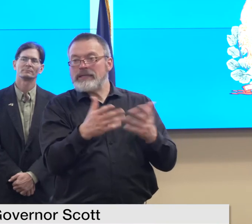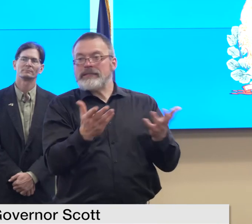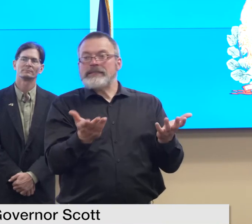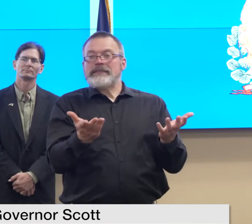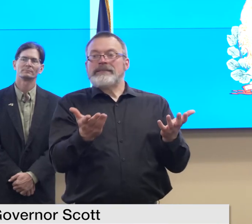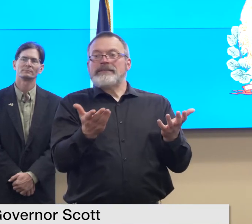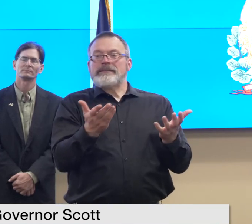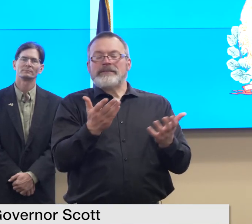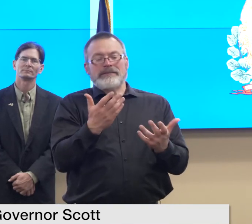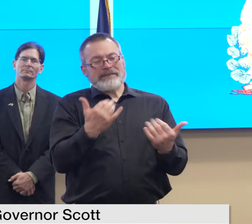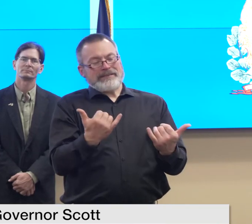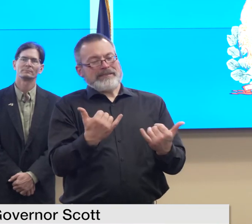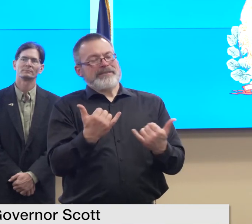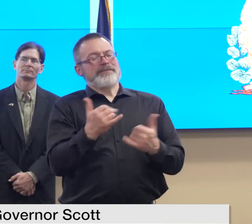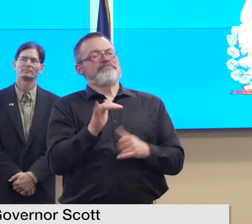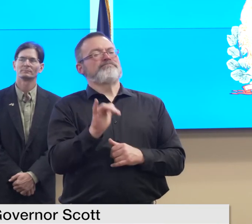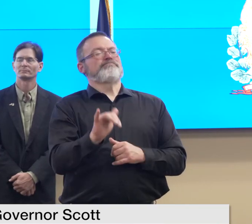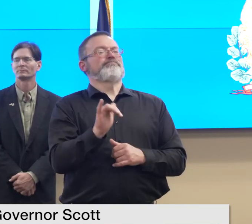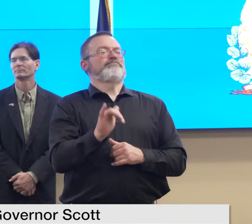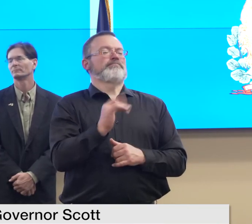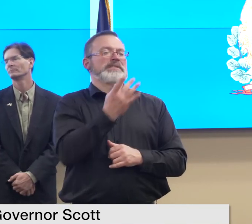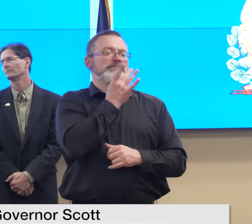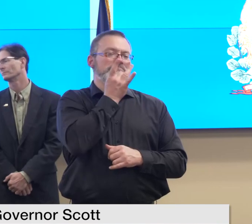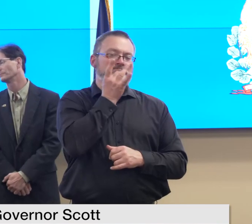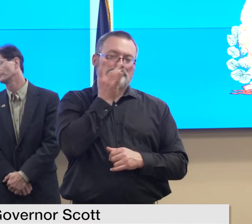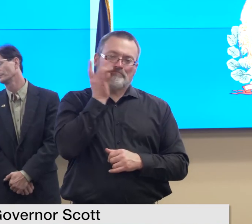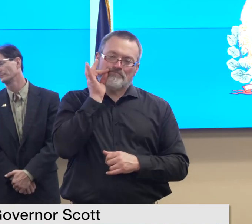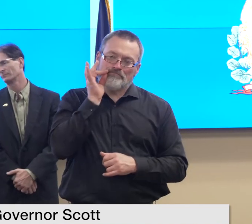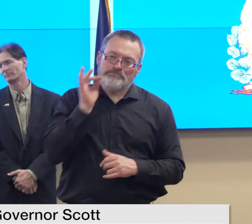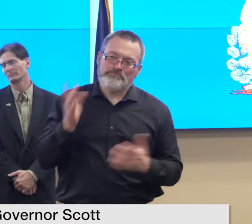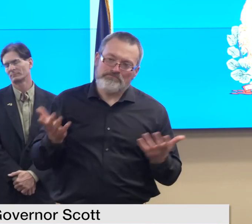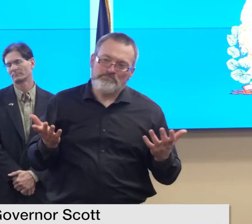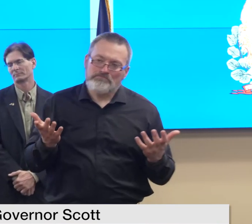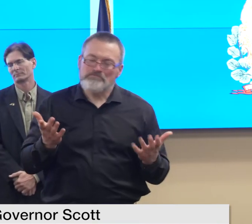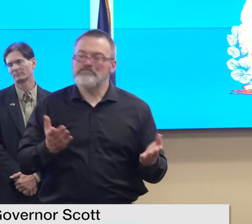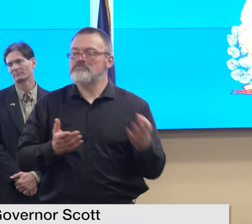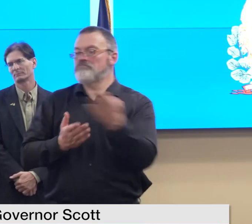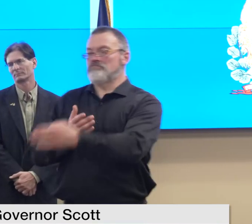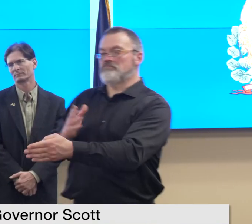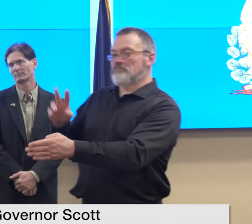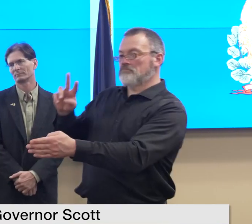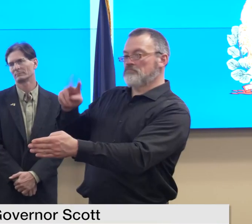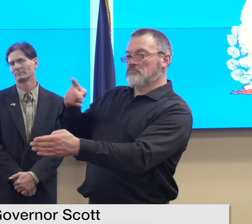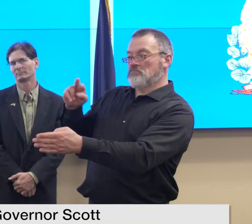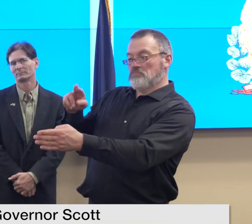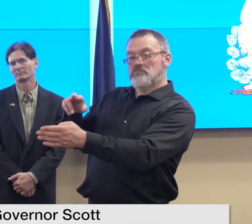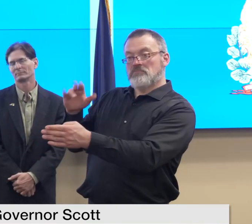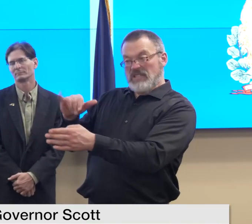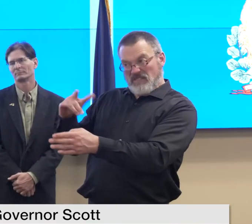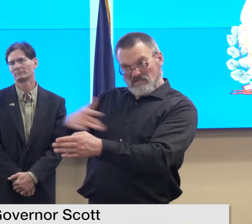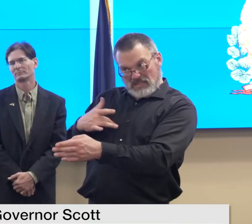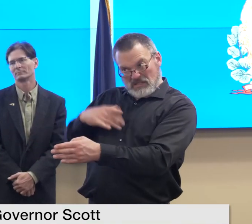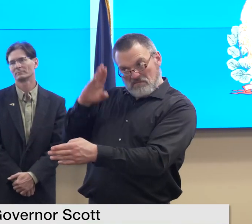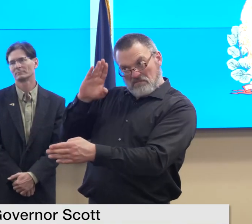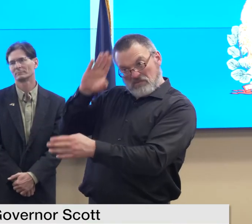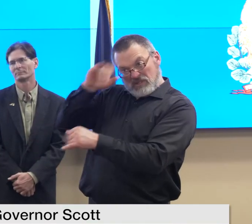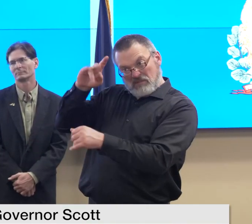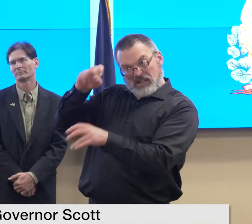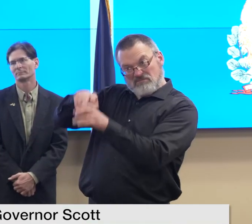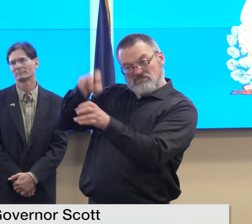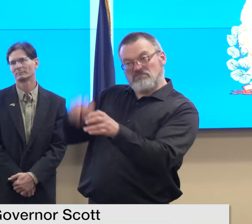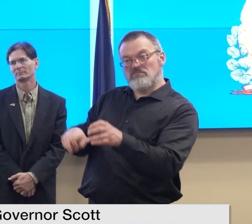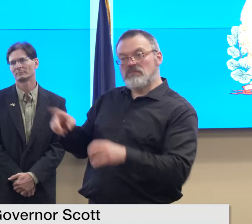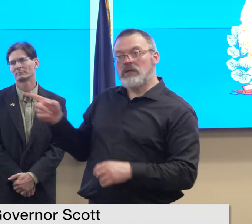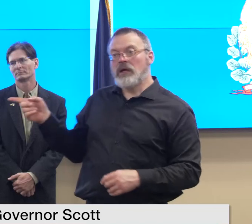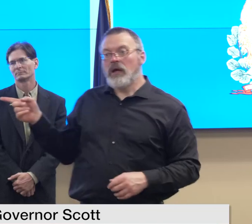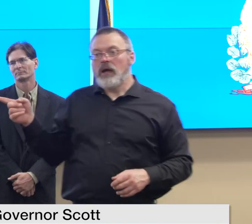time for all of us do you think joe button should step down i um when i saw the debate